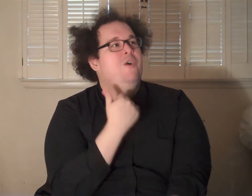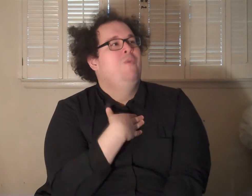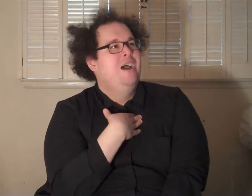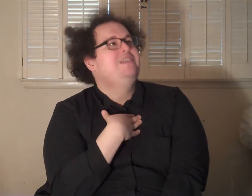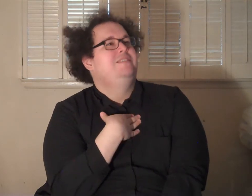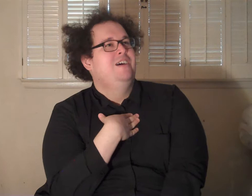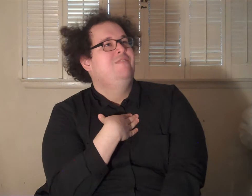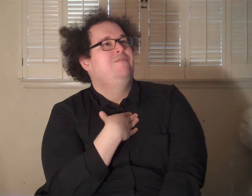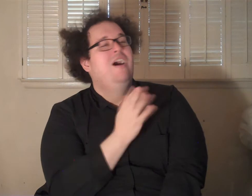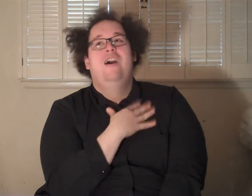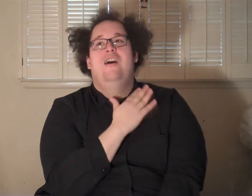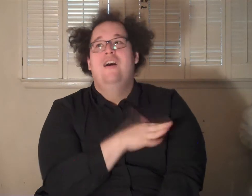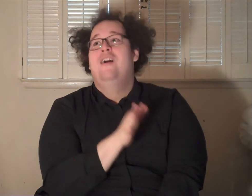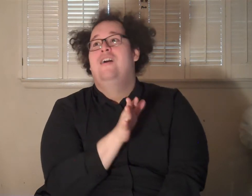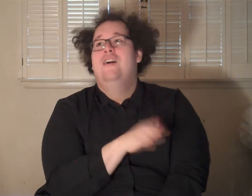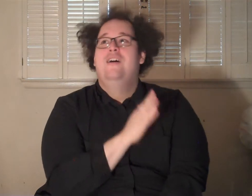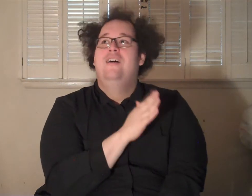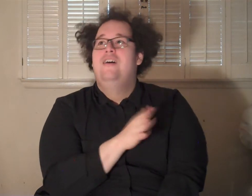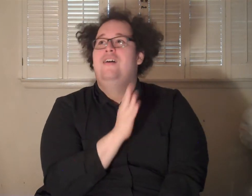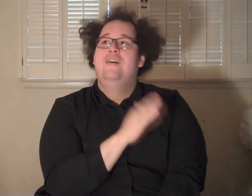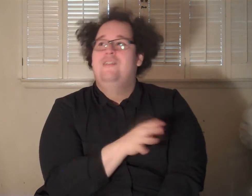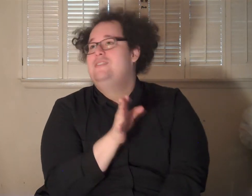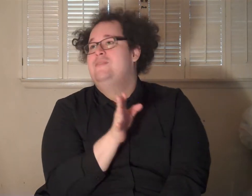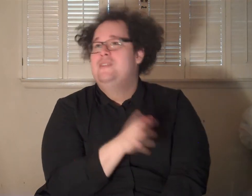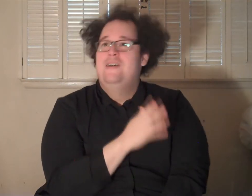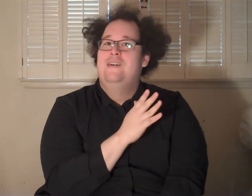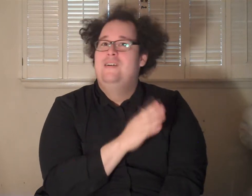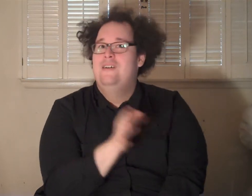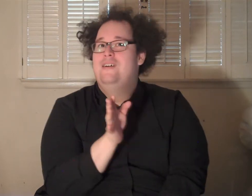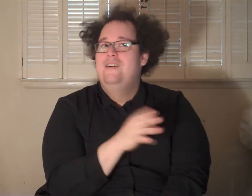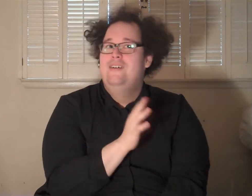The right stuff. Uh, uh, uh. That's all I wanted. Uh, uh, uh.